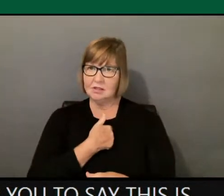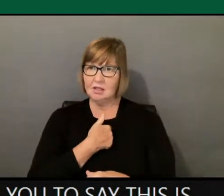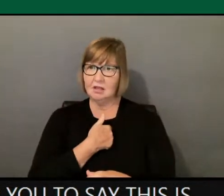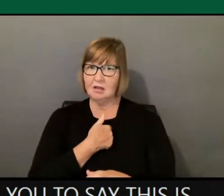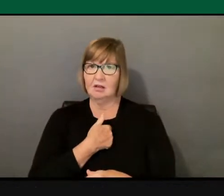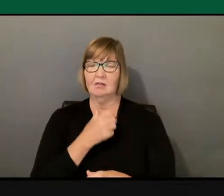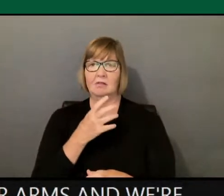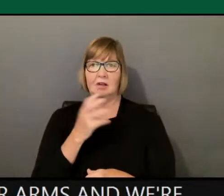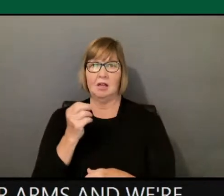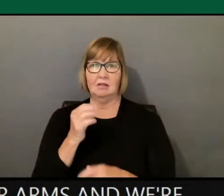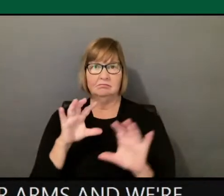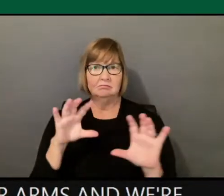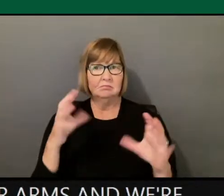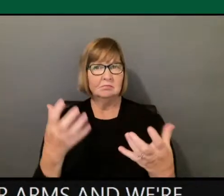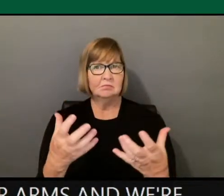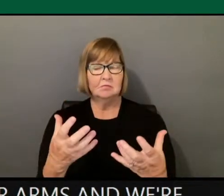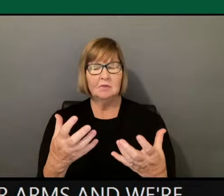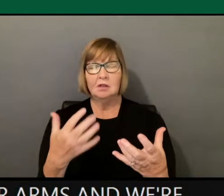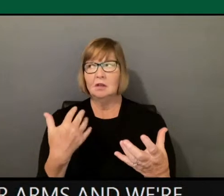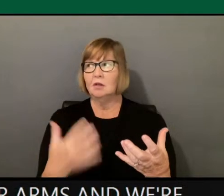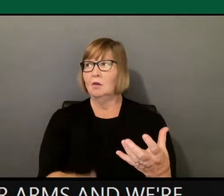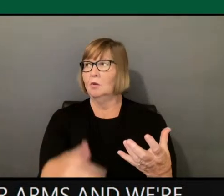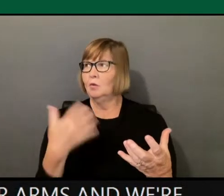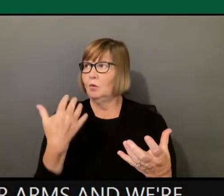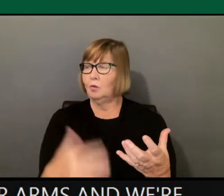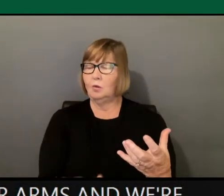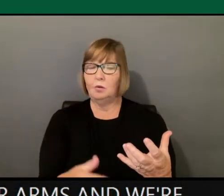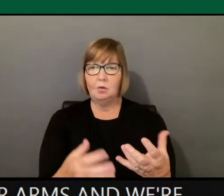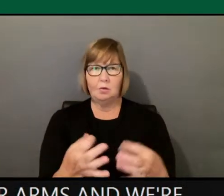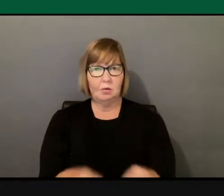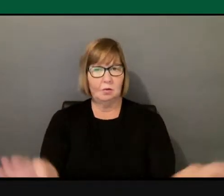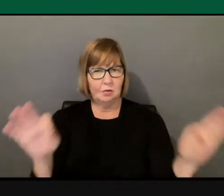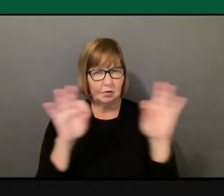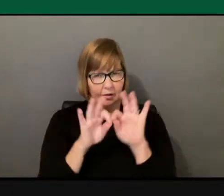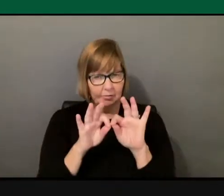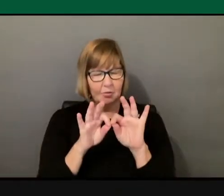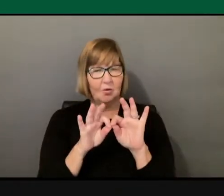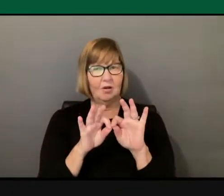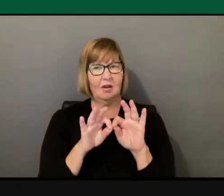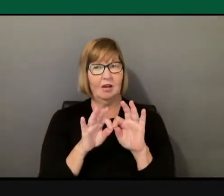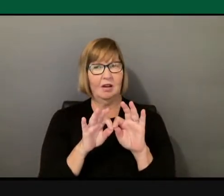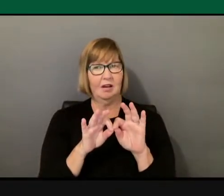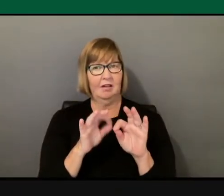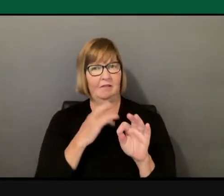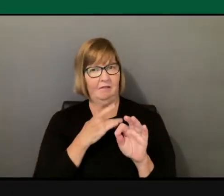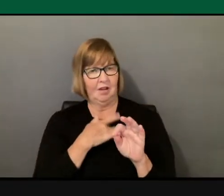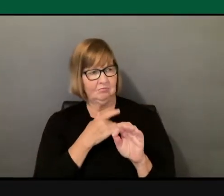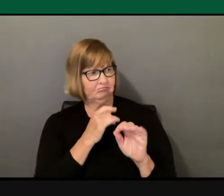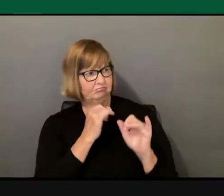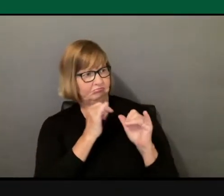that was so important because we felt seen. We felt understood.